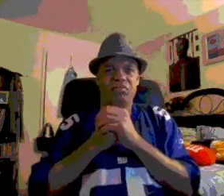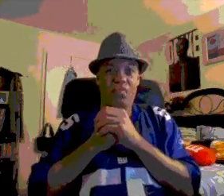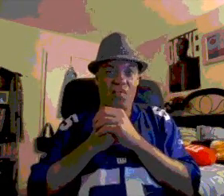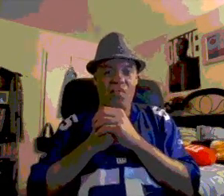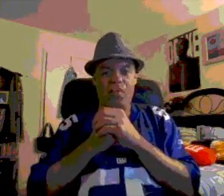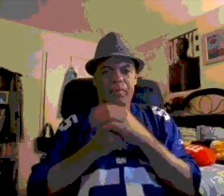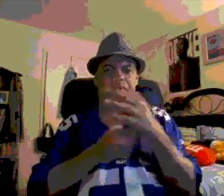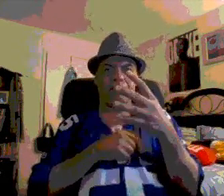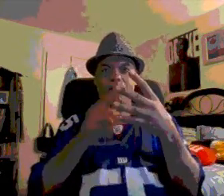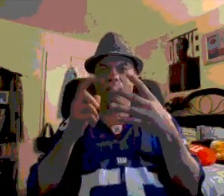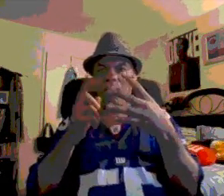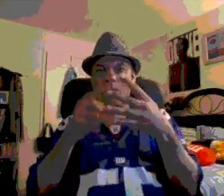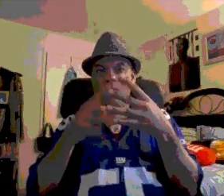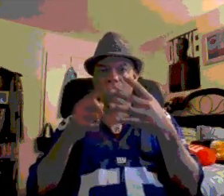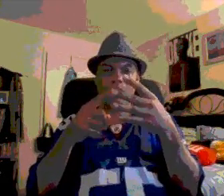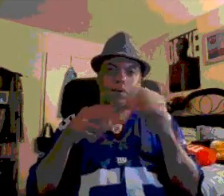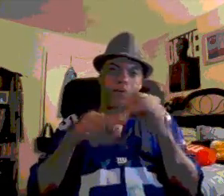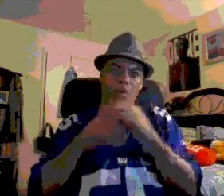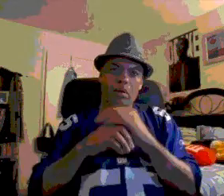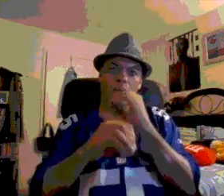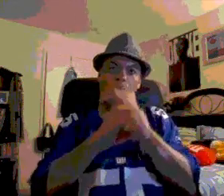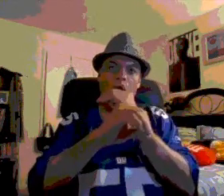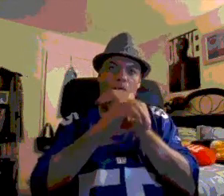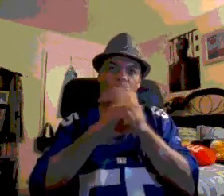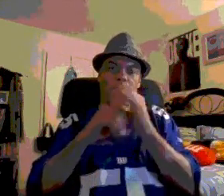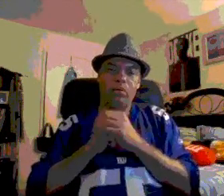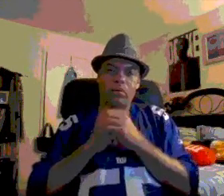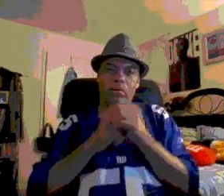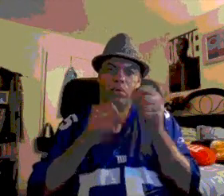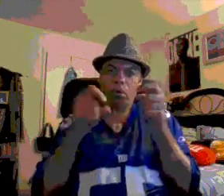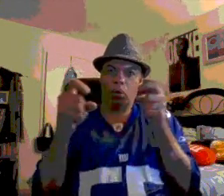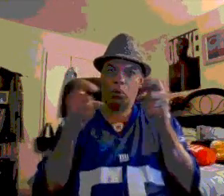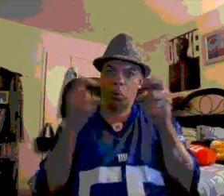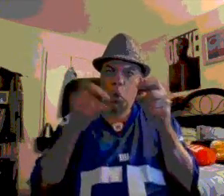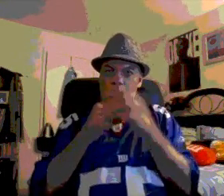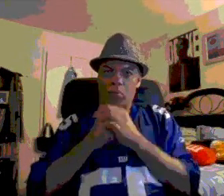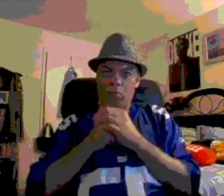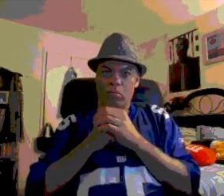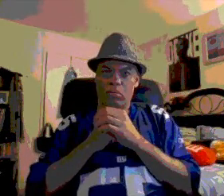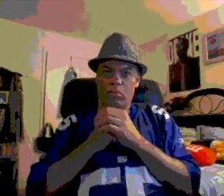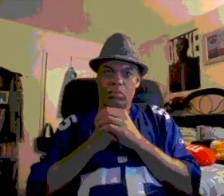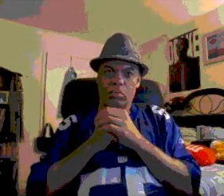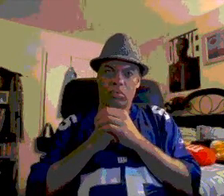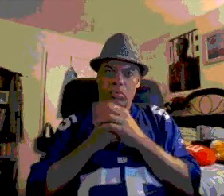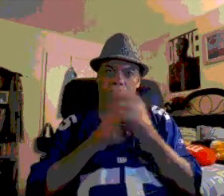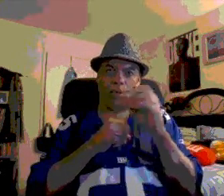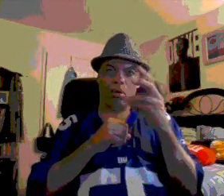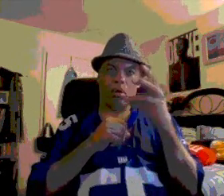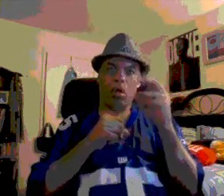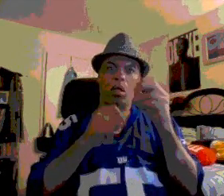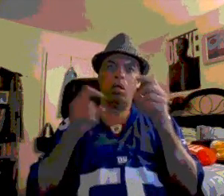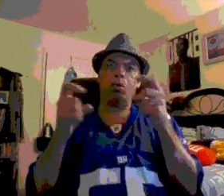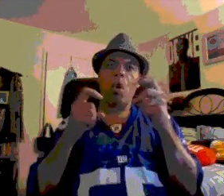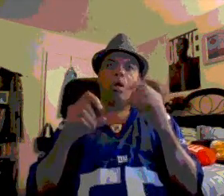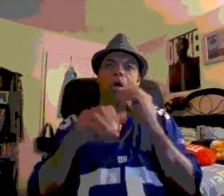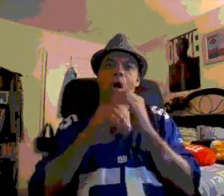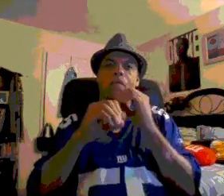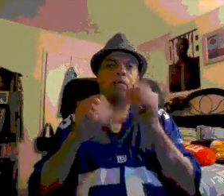explanation. Nothing logical about any of this. Don't you remember the first note? Yeah, whoever wrote that was threatening us.